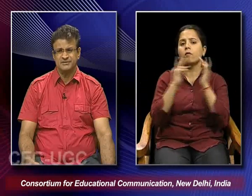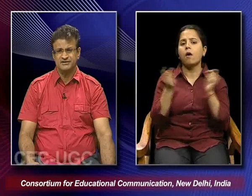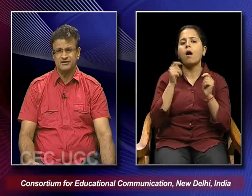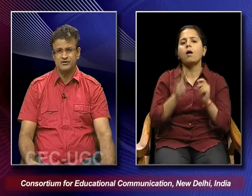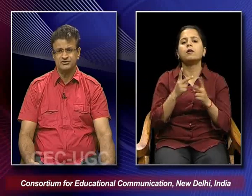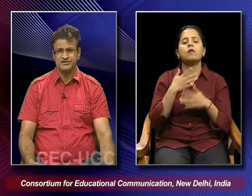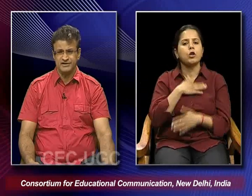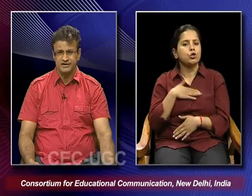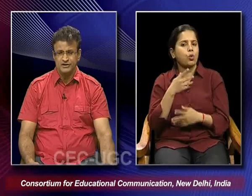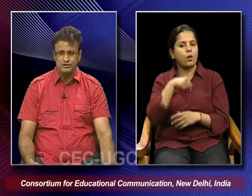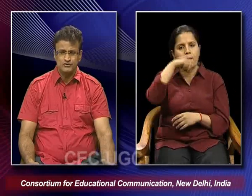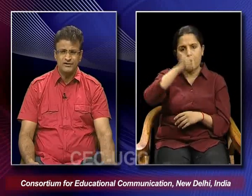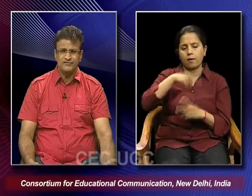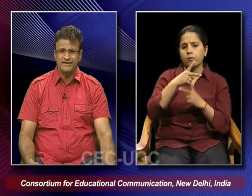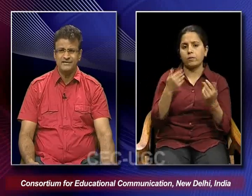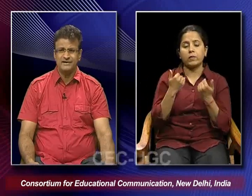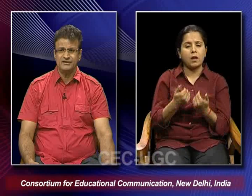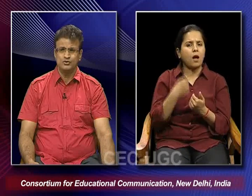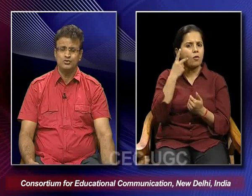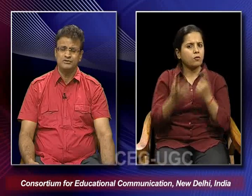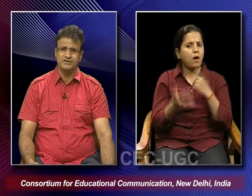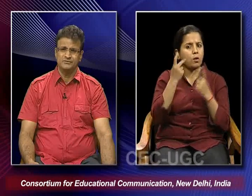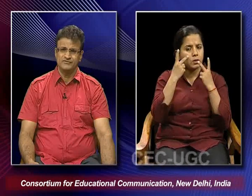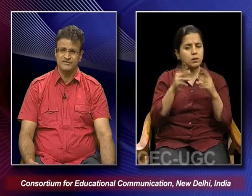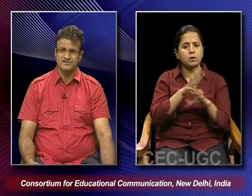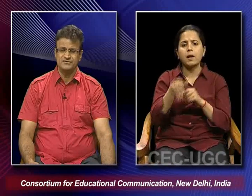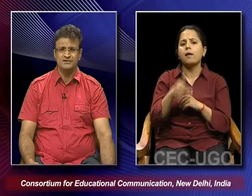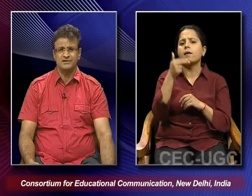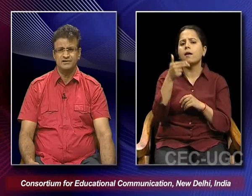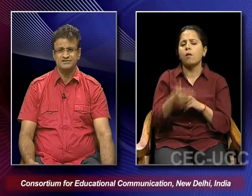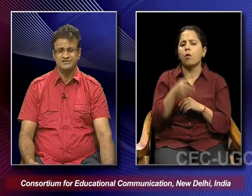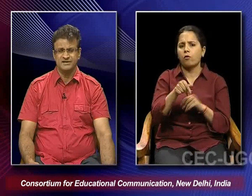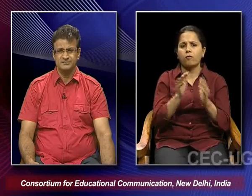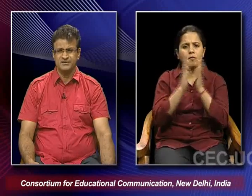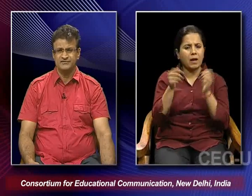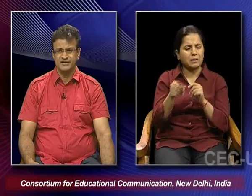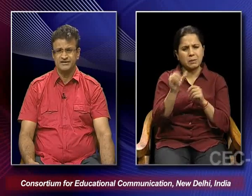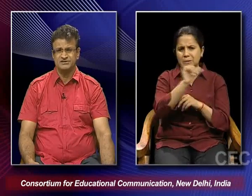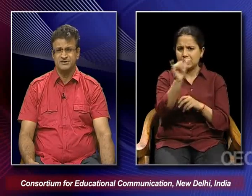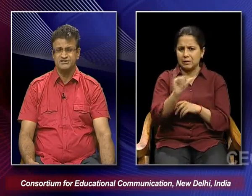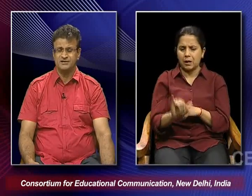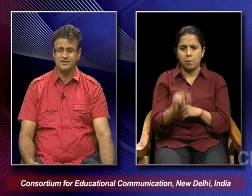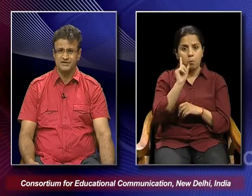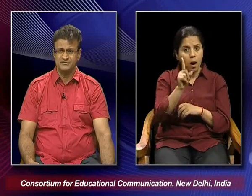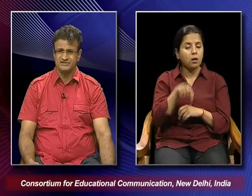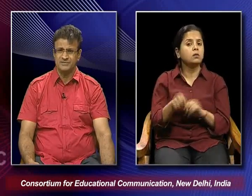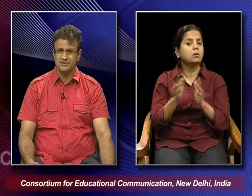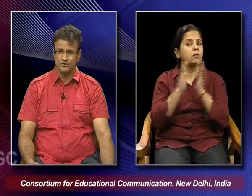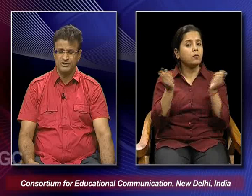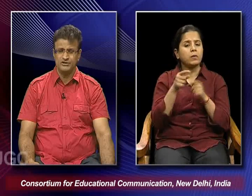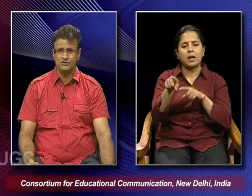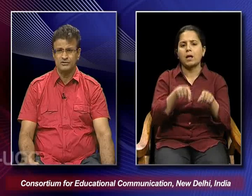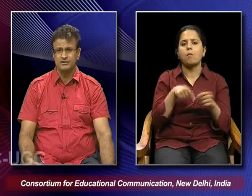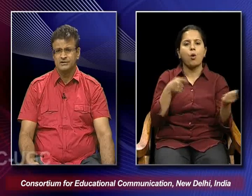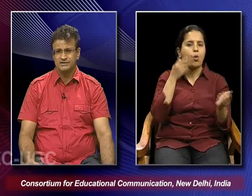celebrated across India. So we will find that though the name of the festival is the same, but the way it is being celebrated, for example,